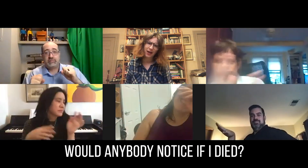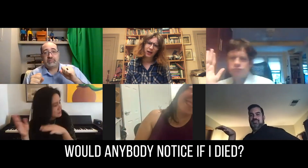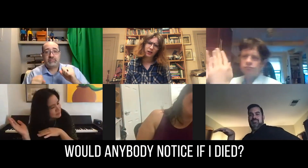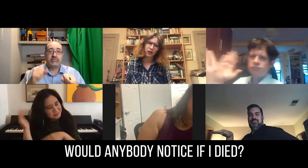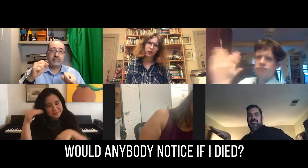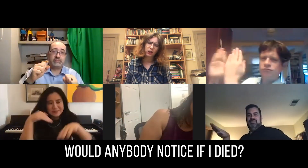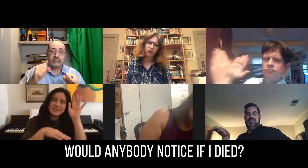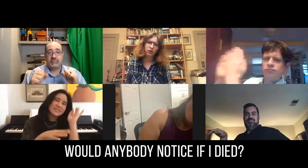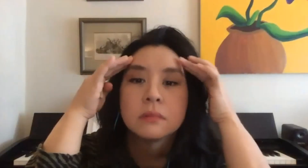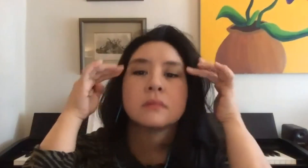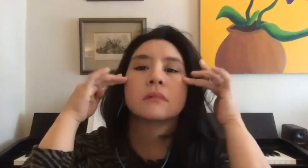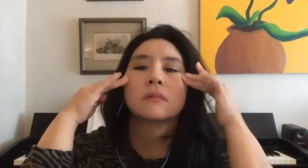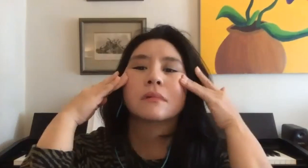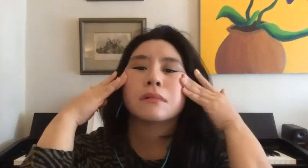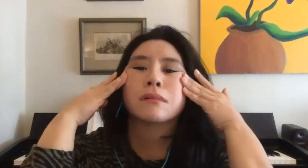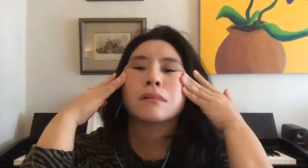I died?